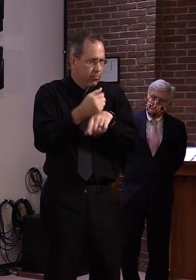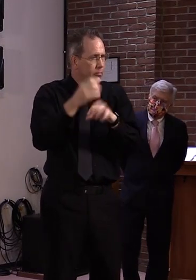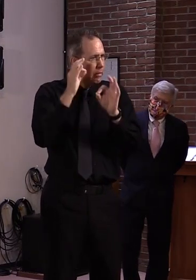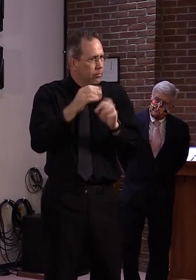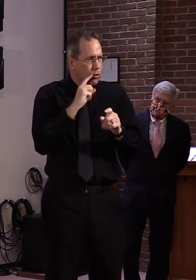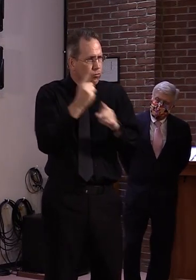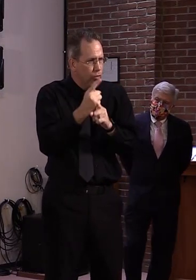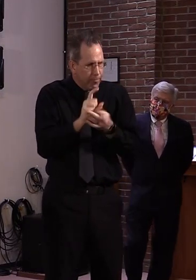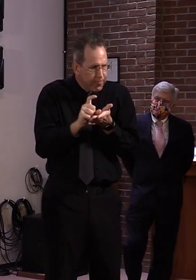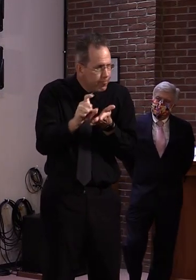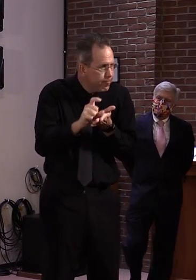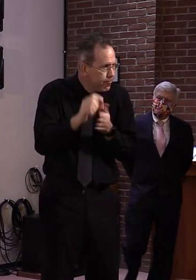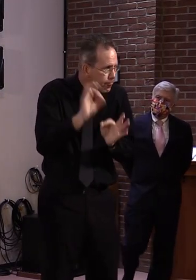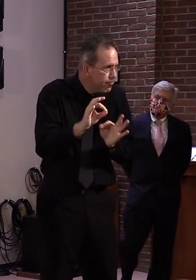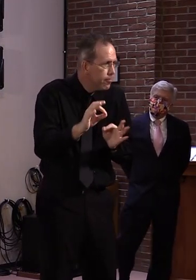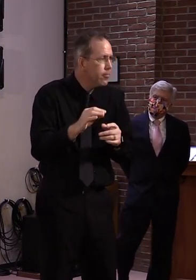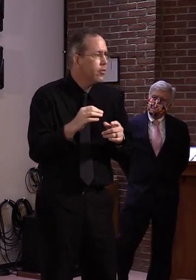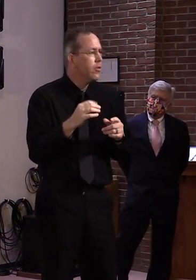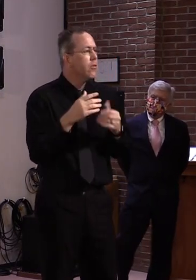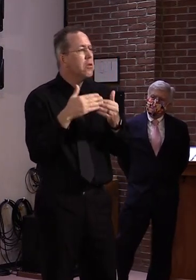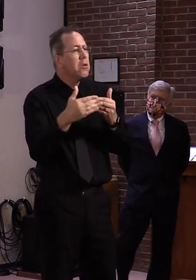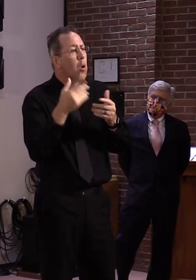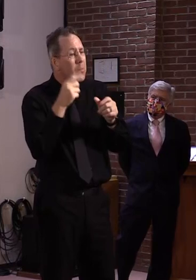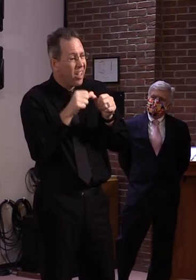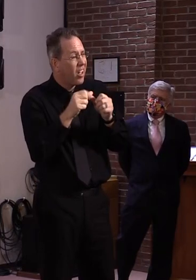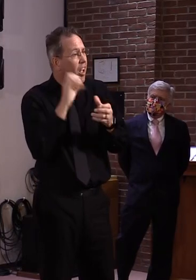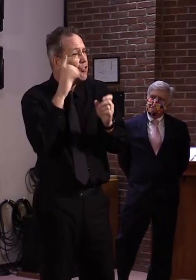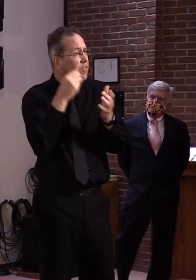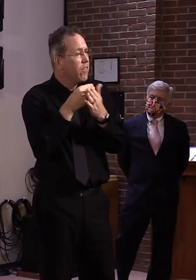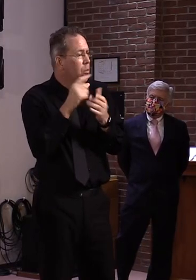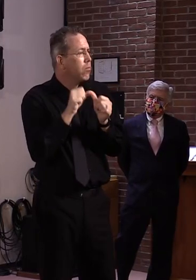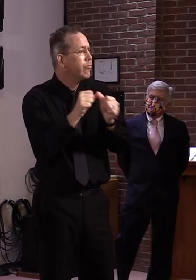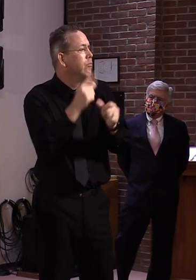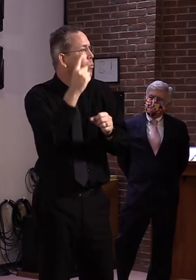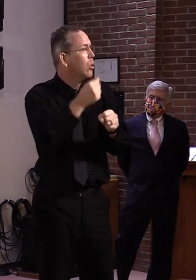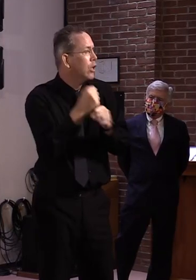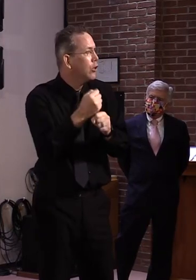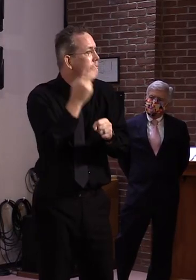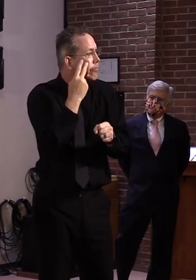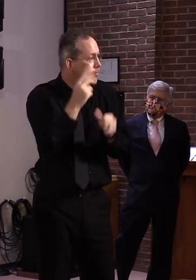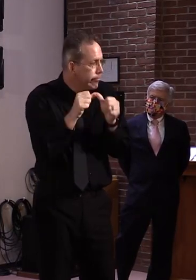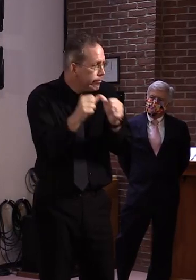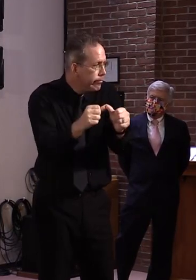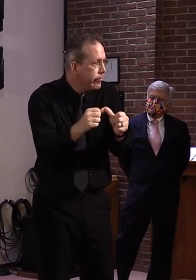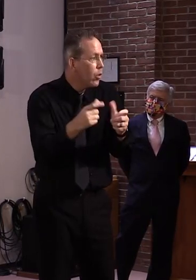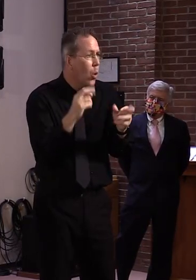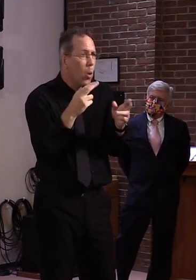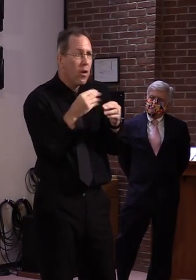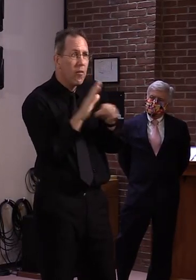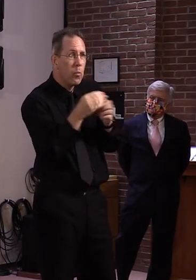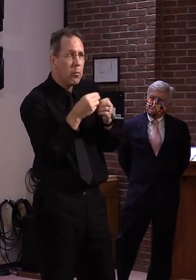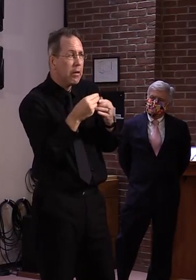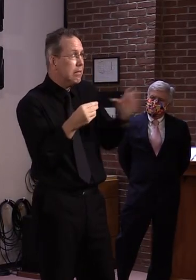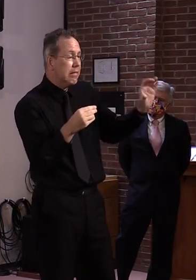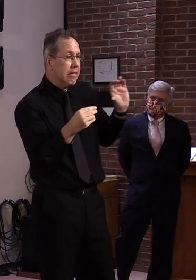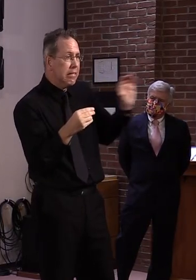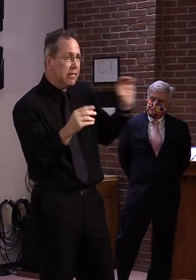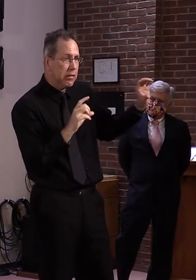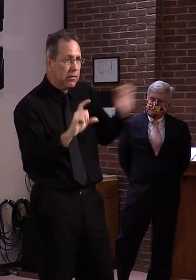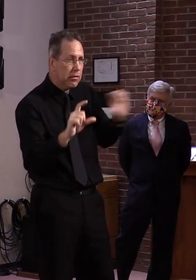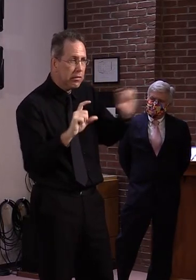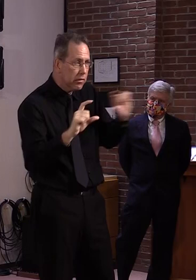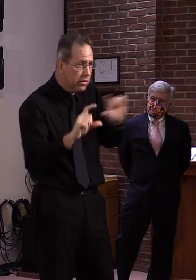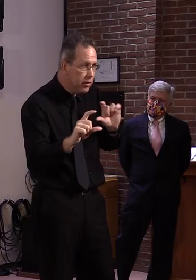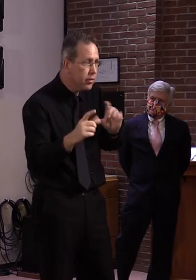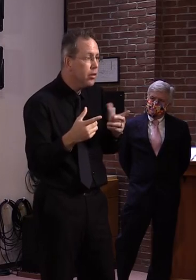through the rest of the year. We can deficit spend in some respects in the Ed Fund. Maybe we wouldn't want to do that every fund. But in